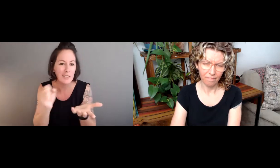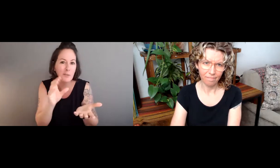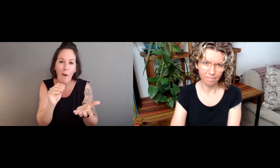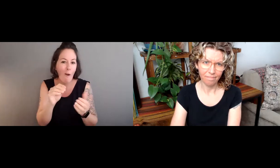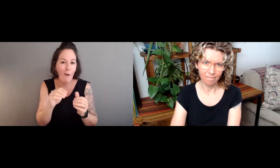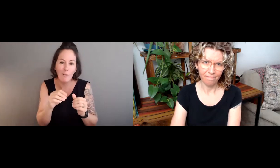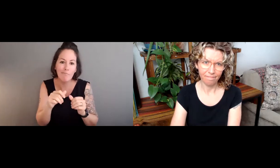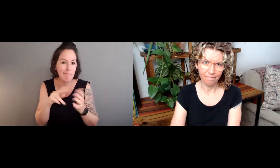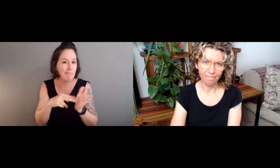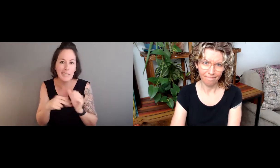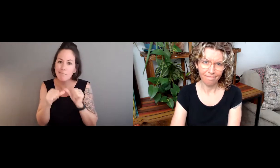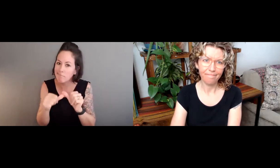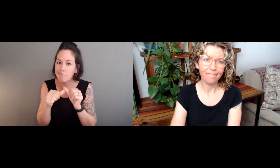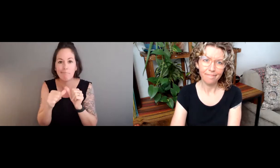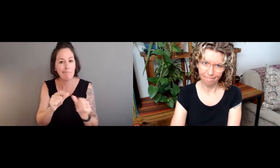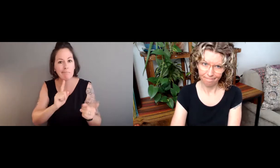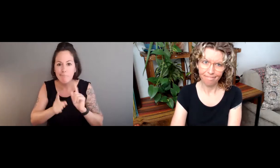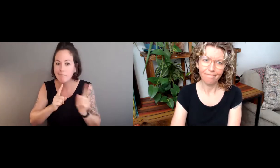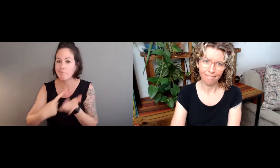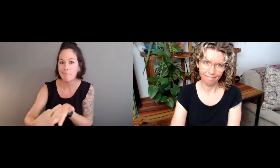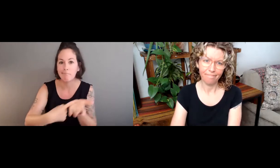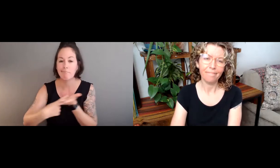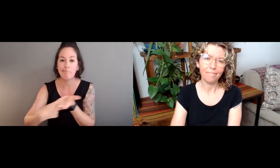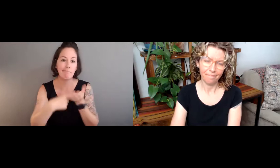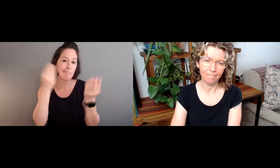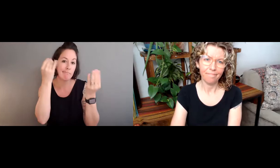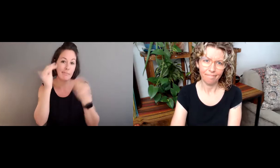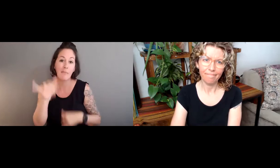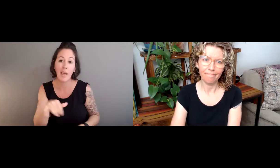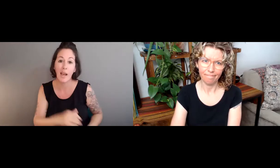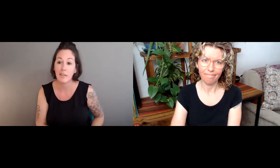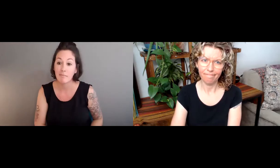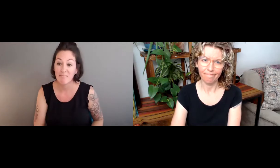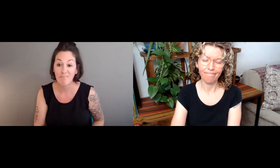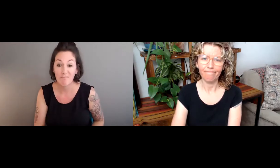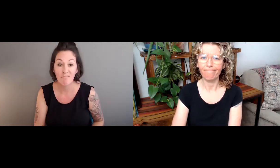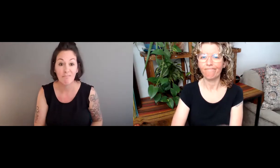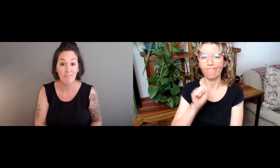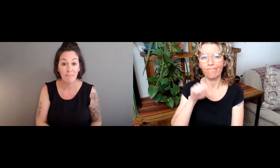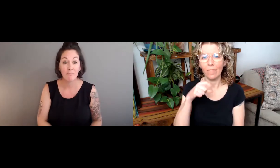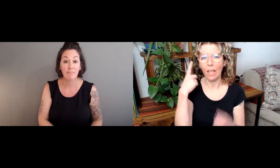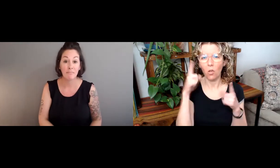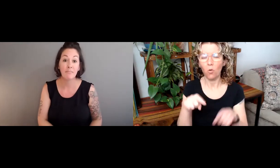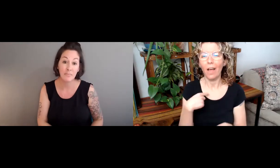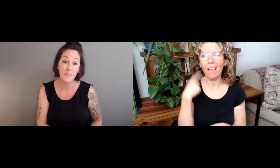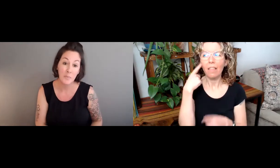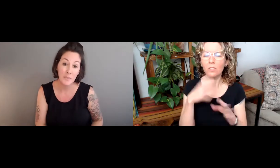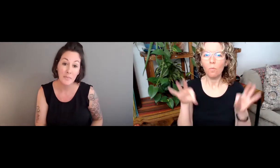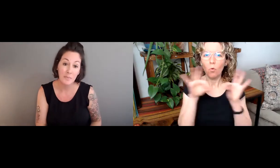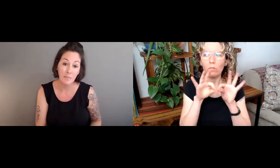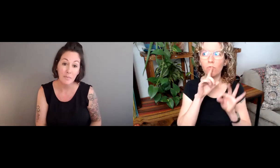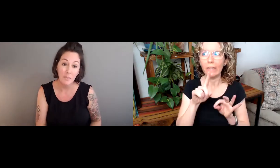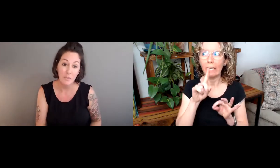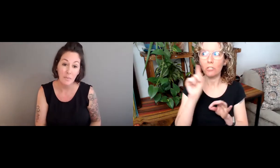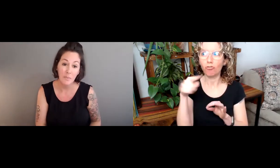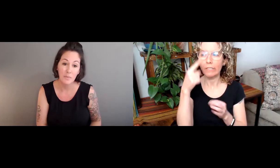Implementation will always change. So it means it needs to be an ongoing conversation with this interdisciplinary team in the